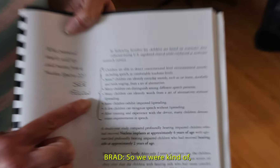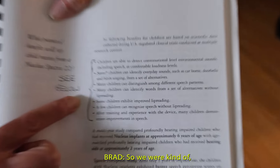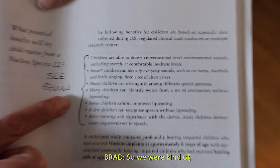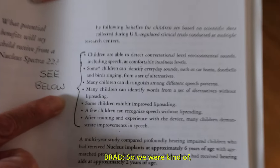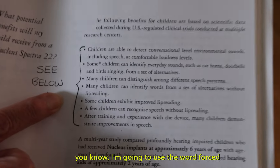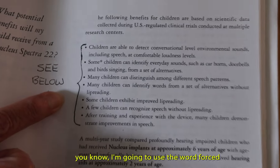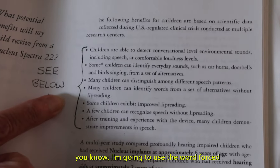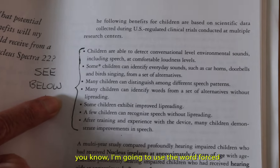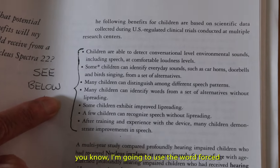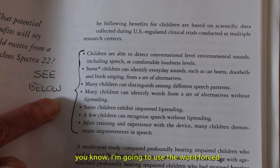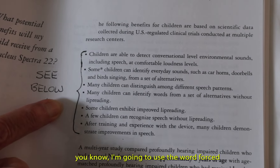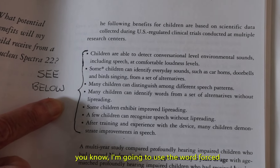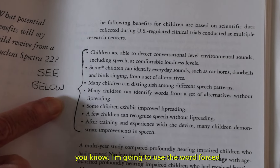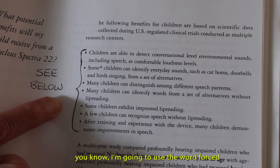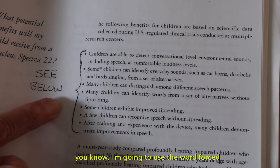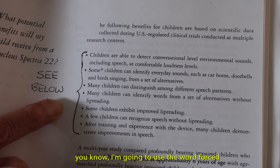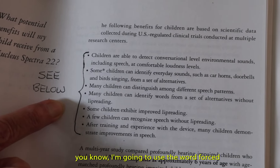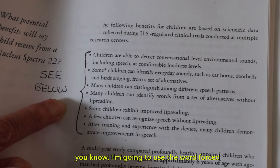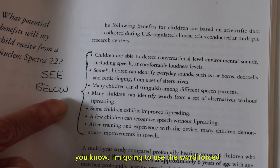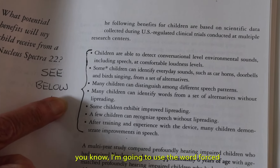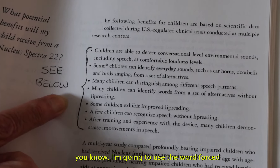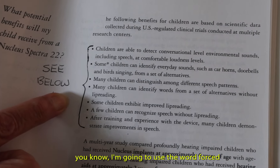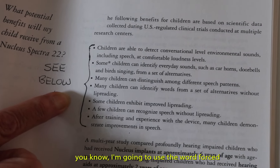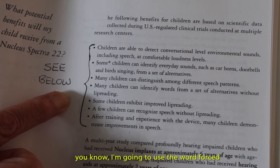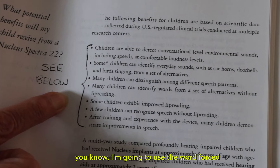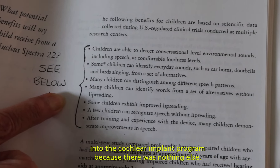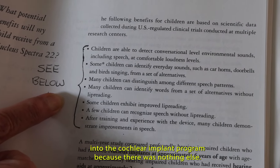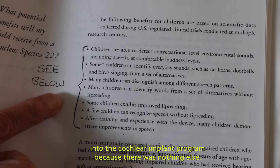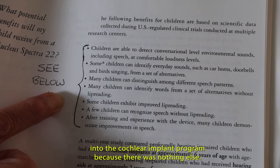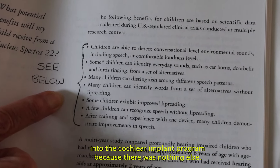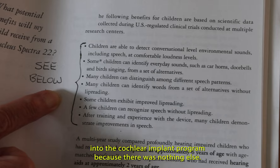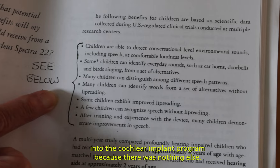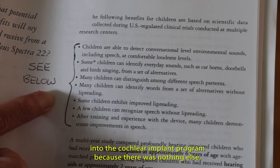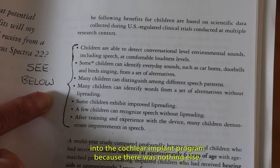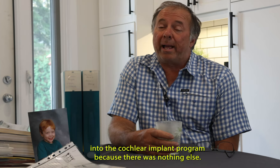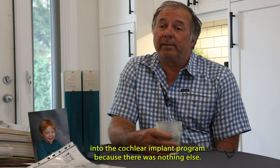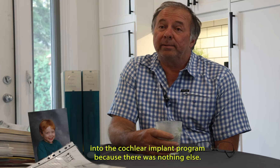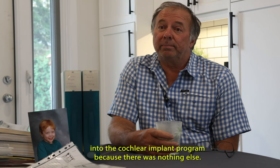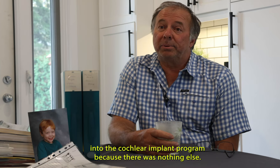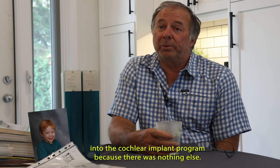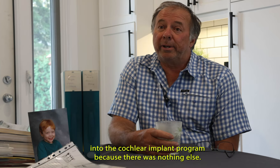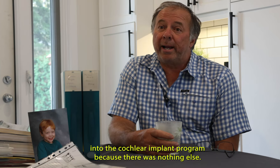you know, I'm going to use the word forced into the cochlear implant program